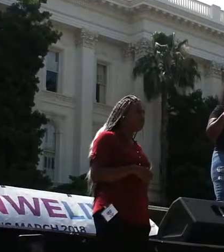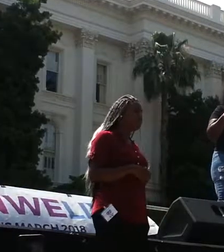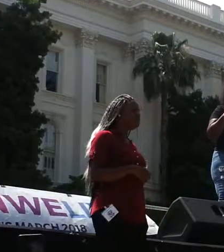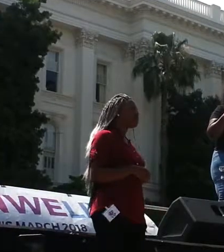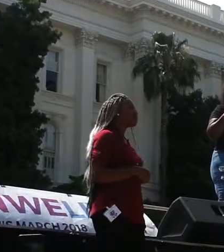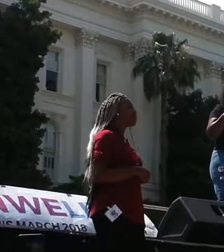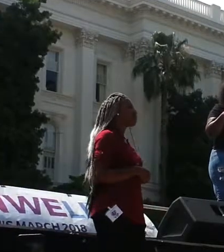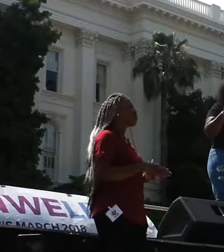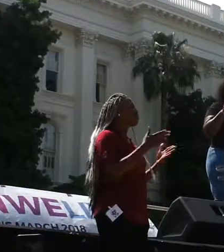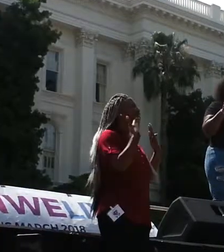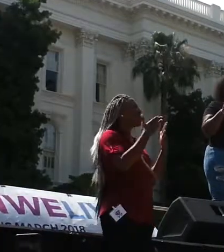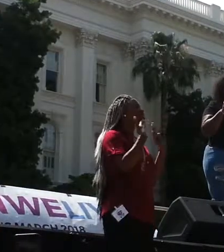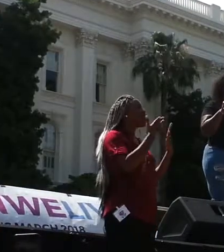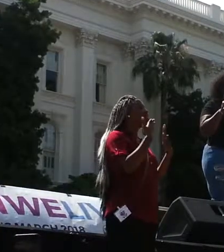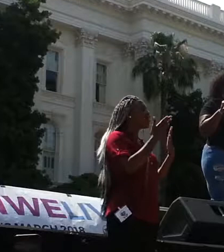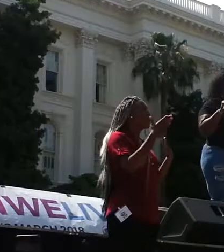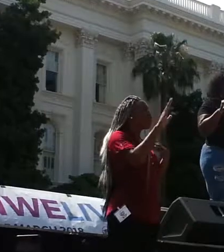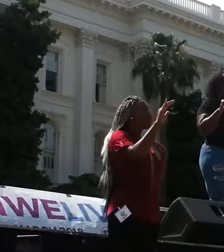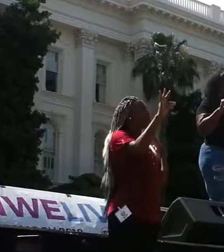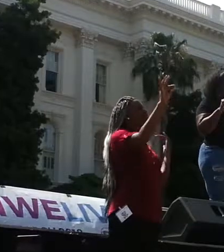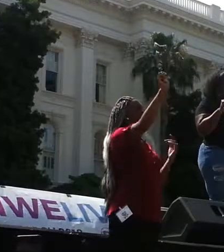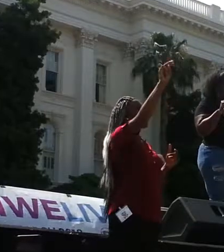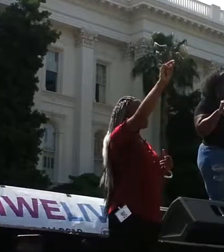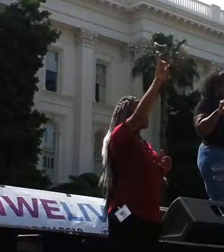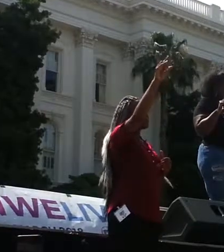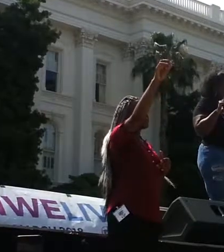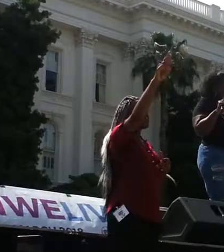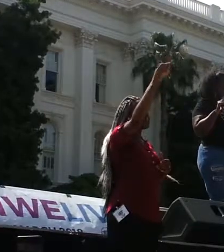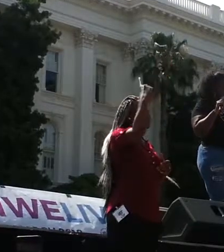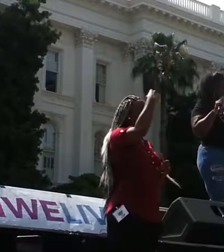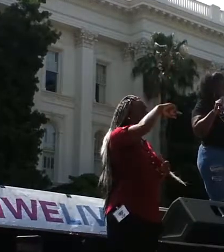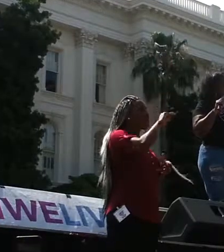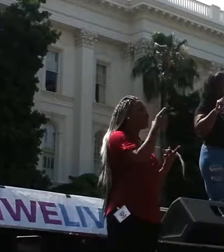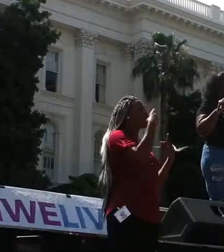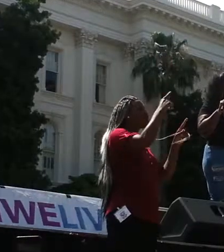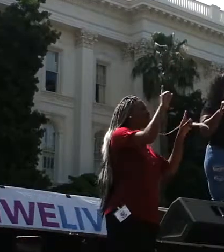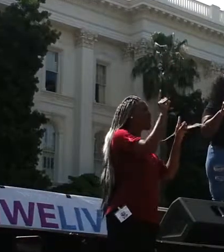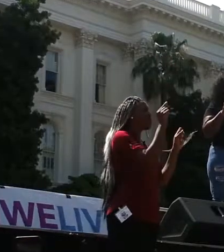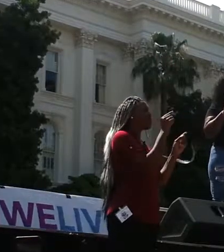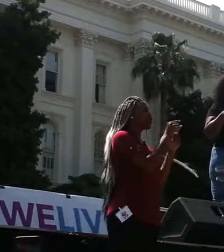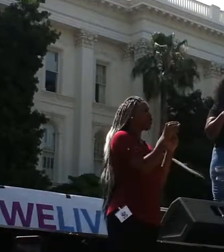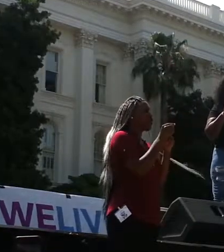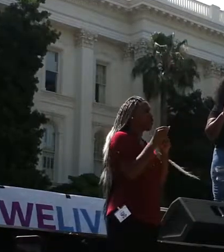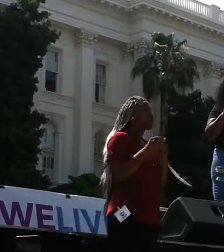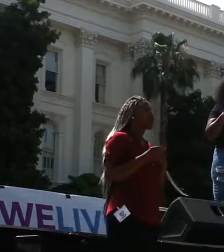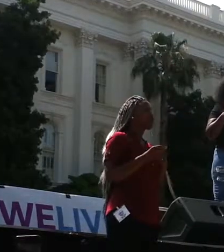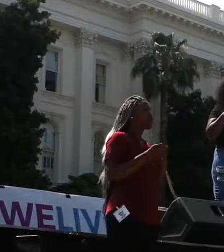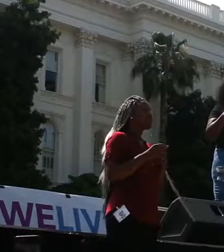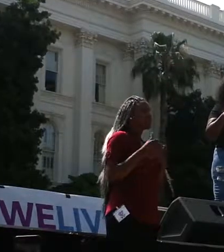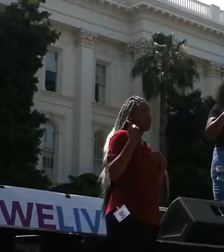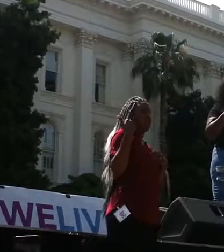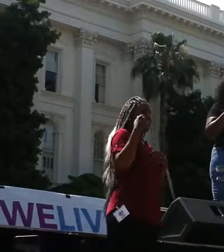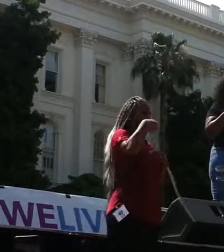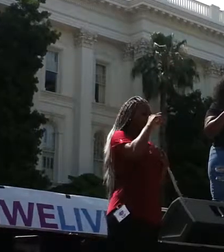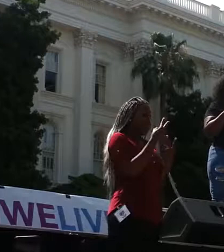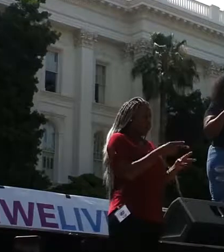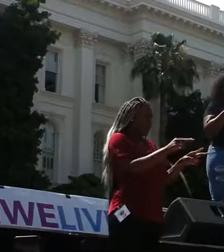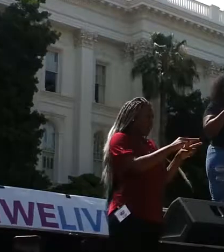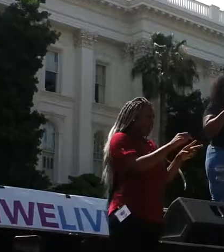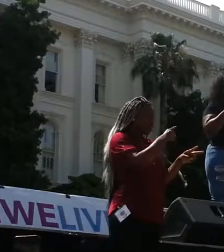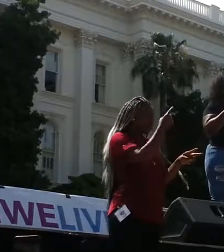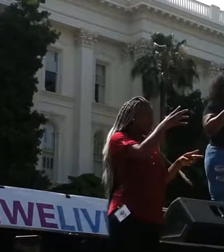We can thank Fannie Lou for those famous words reminding us of our value because black